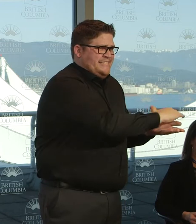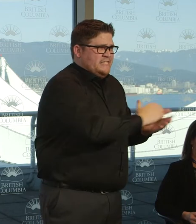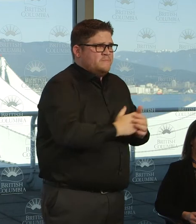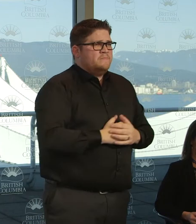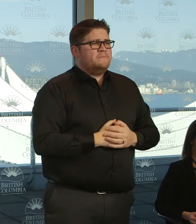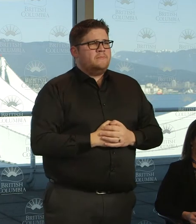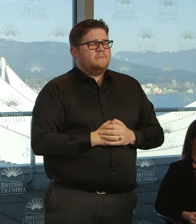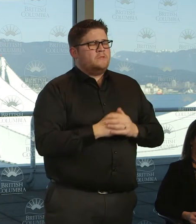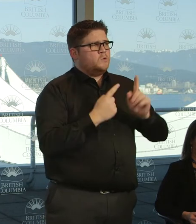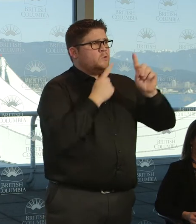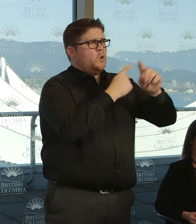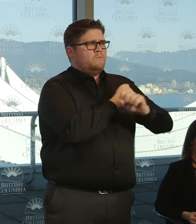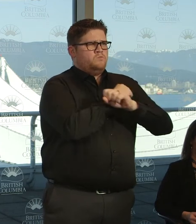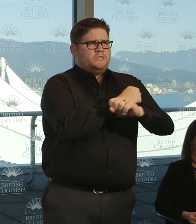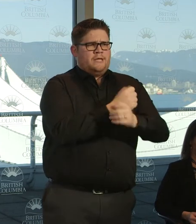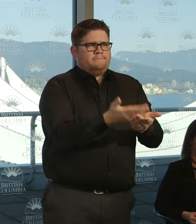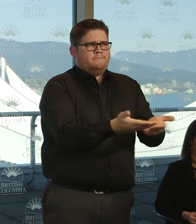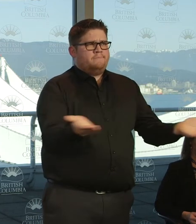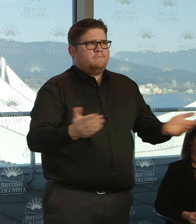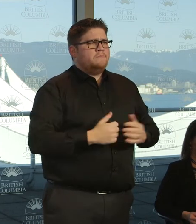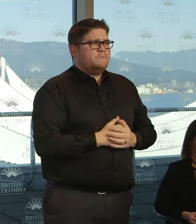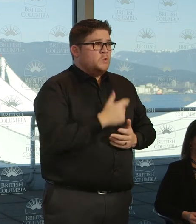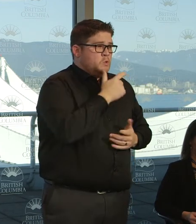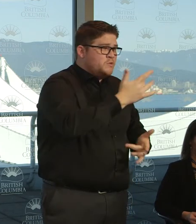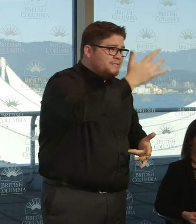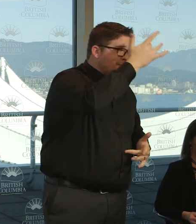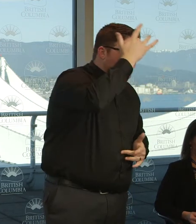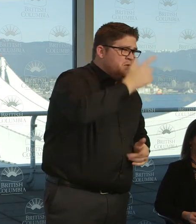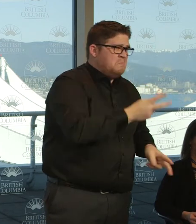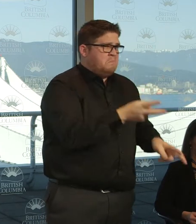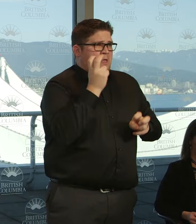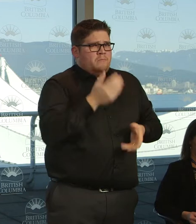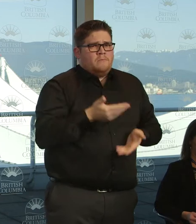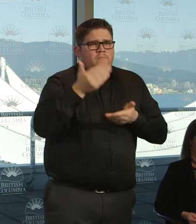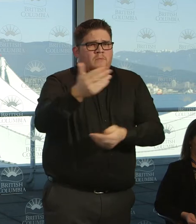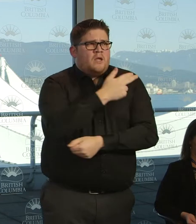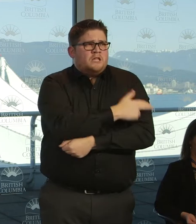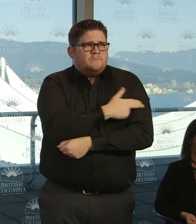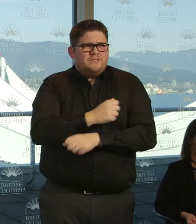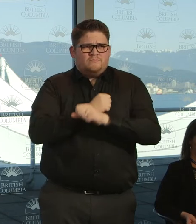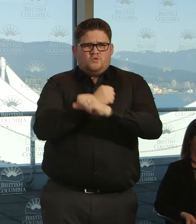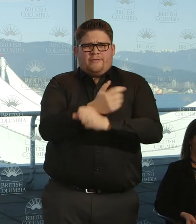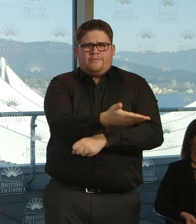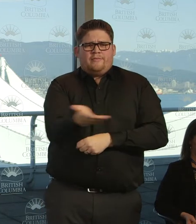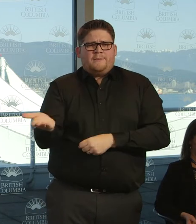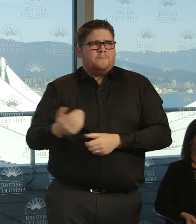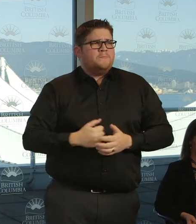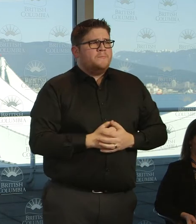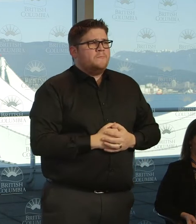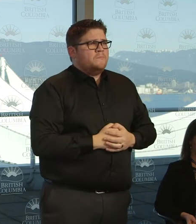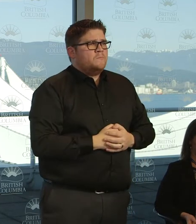people who are most likely to have severe illness from this disease, particularly our seniors and elders, people with